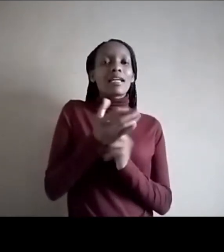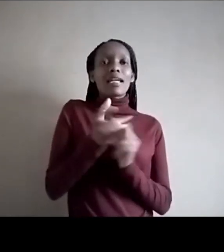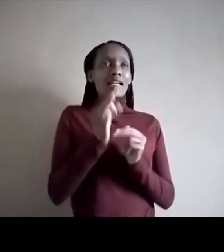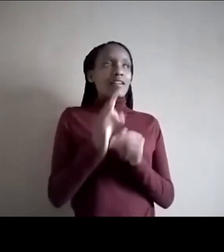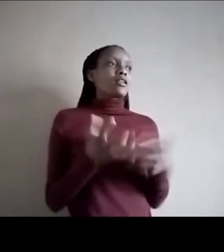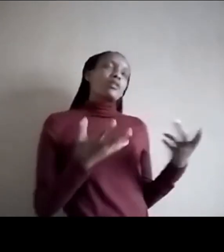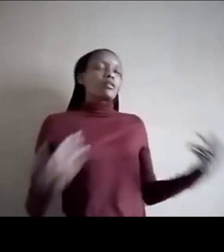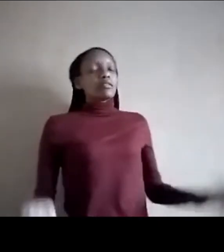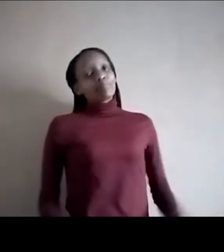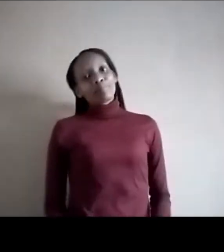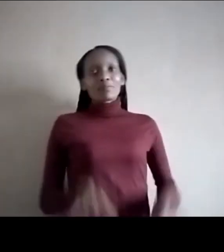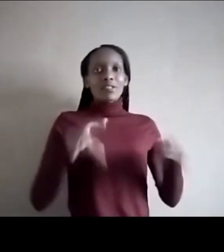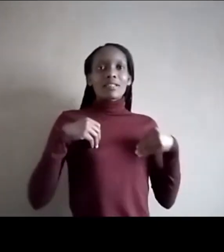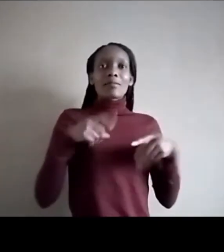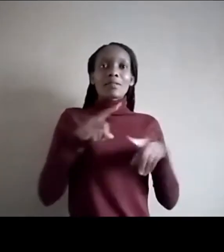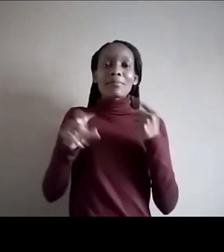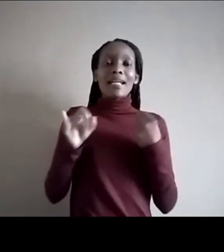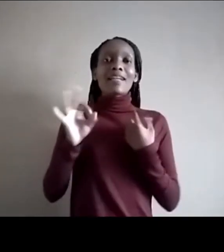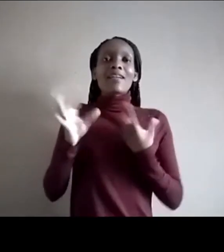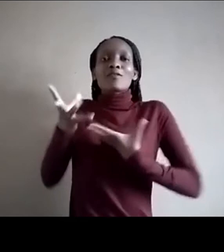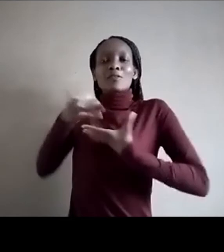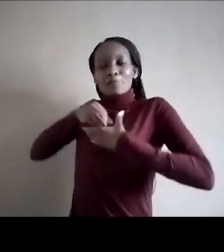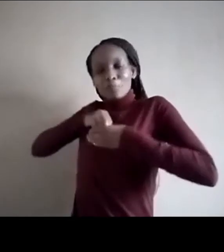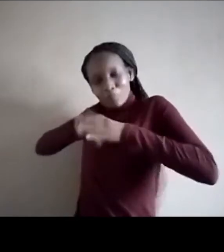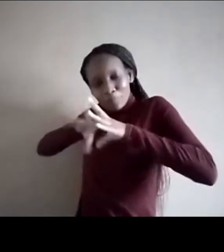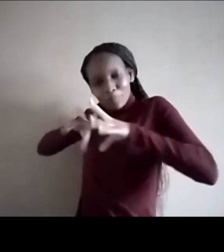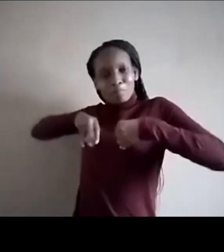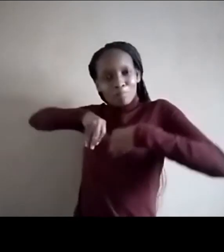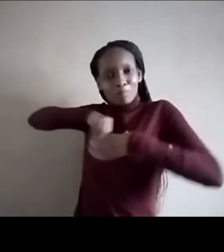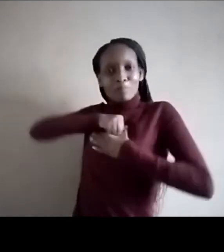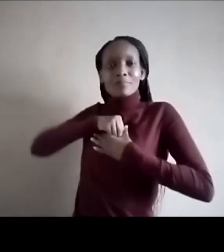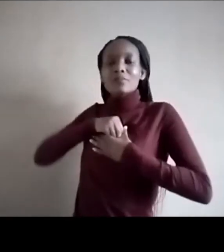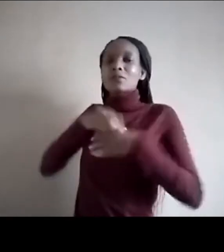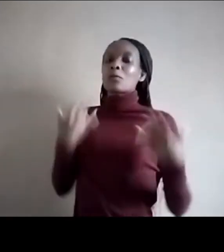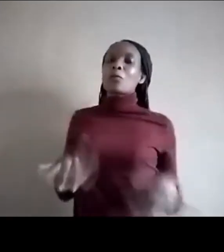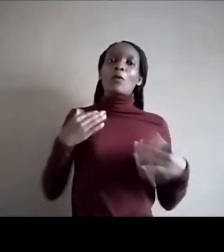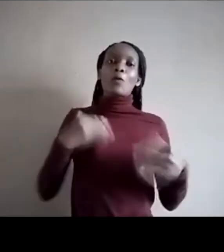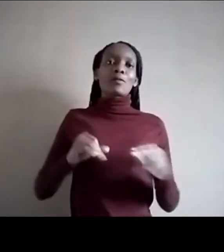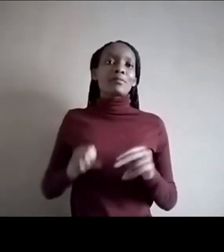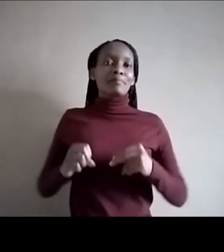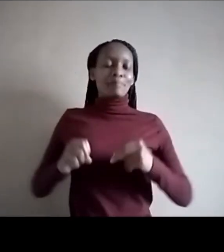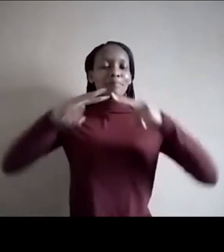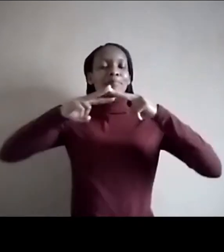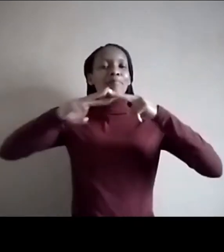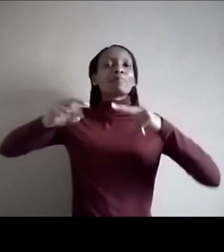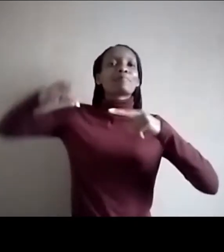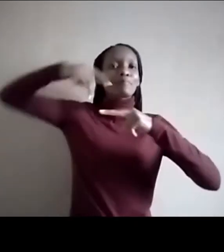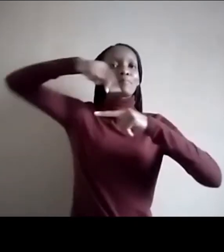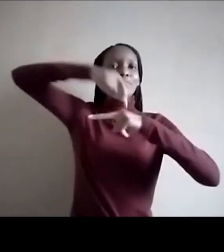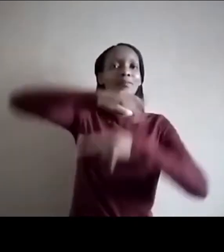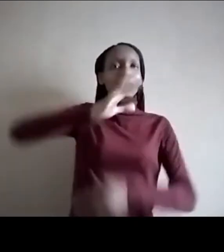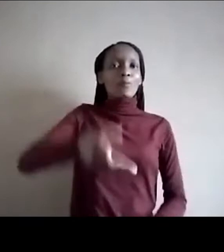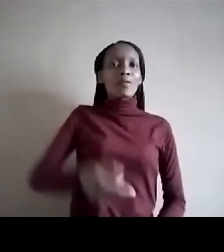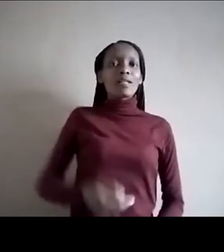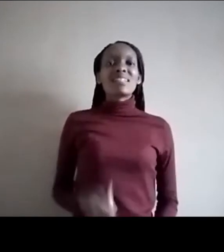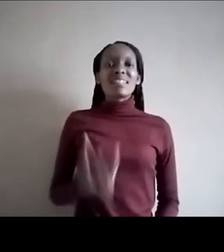if you embrace, then you go over preachers. There have been times when I also got stuck. And it was during those times that I discovered